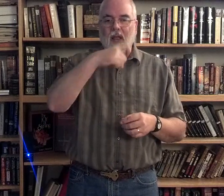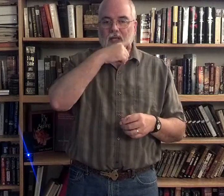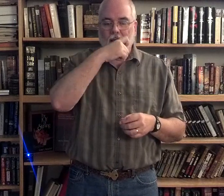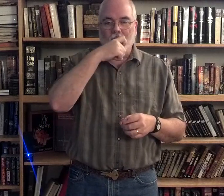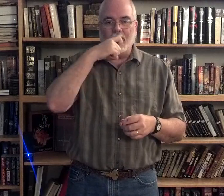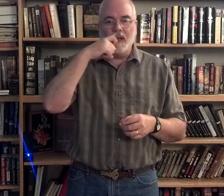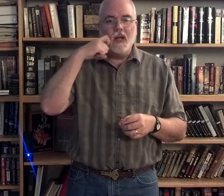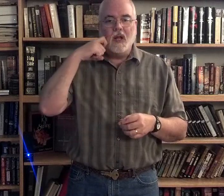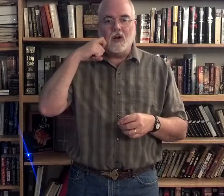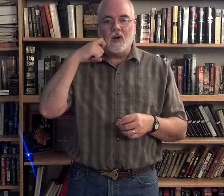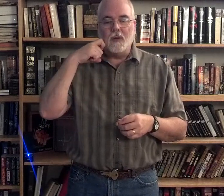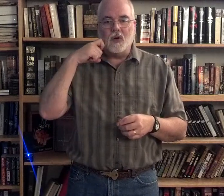ex-hand.